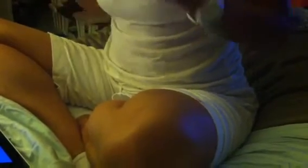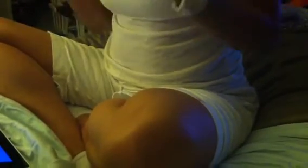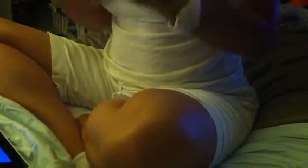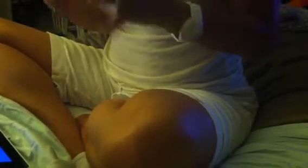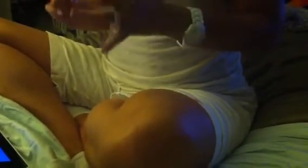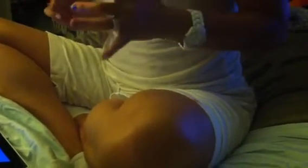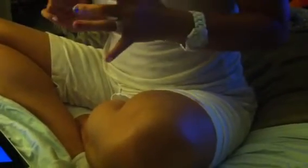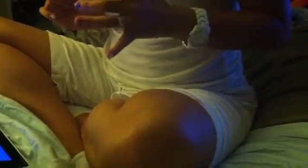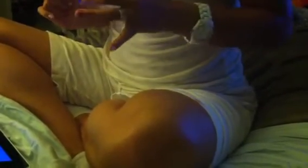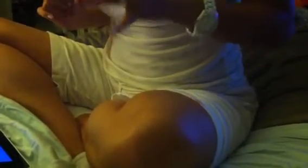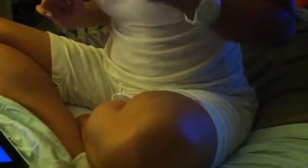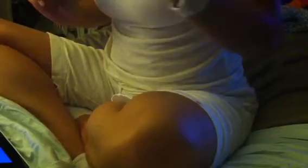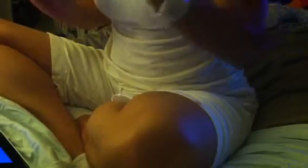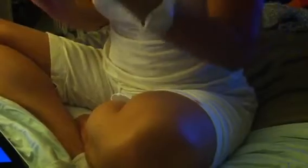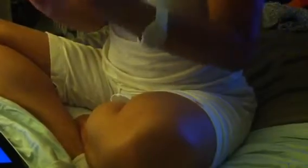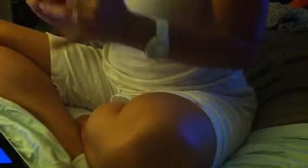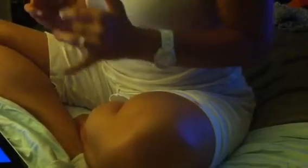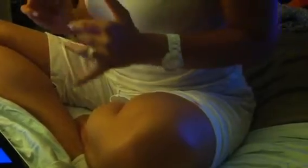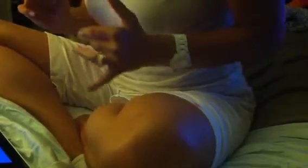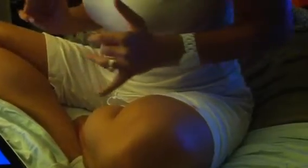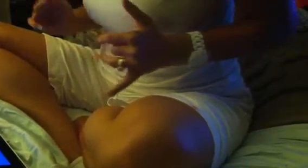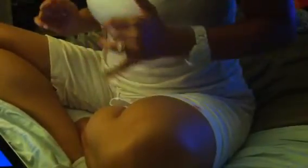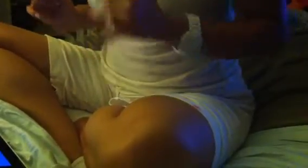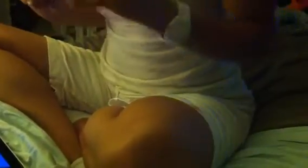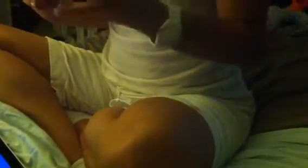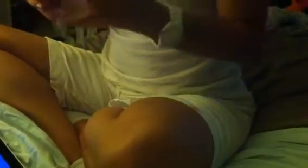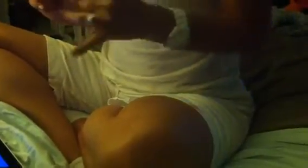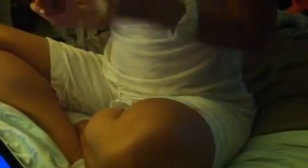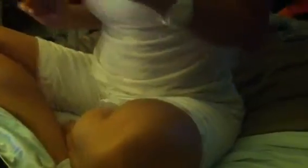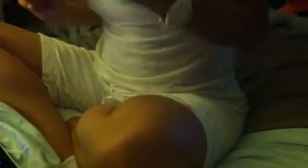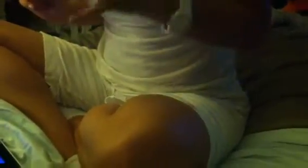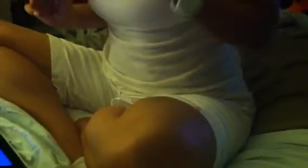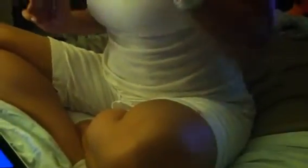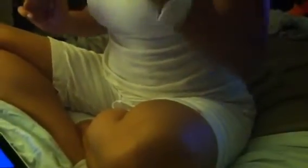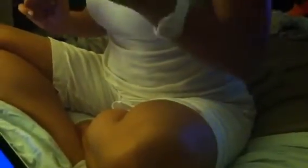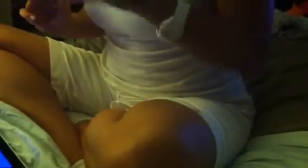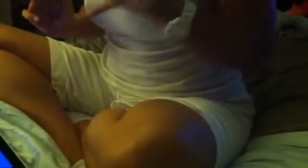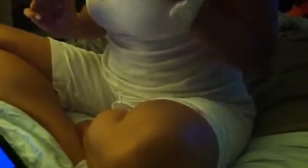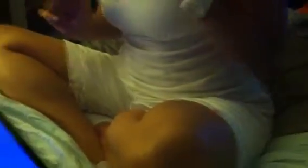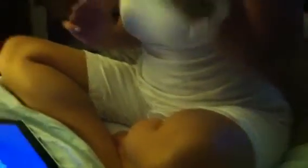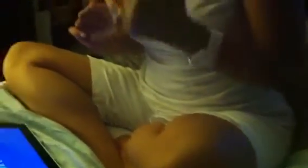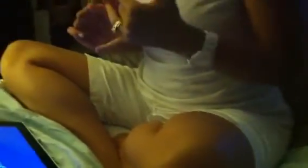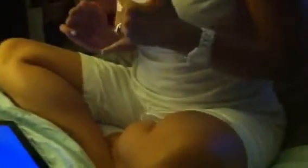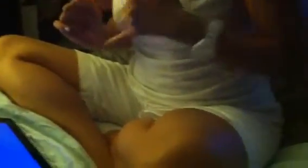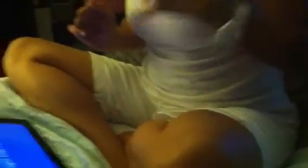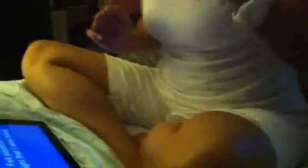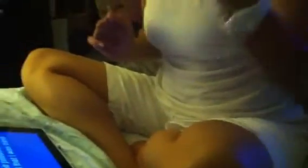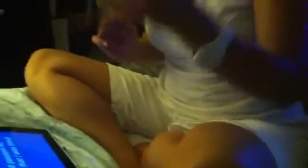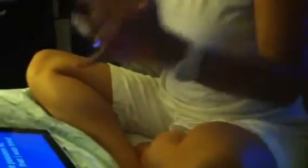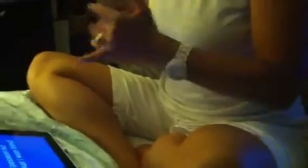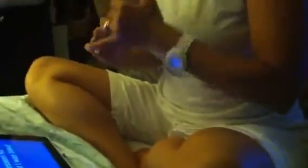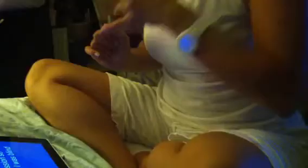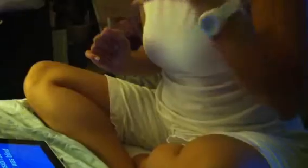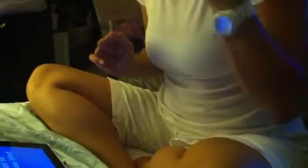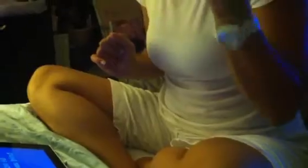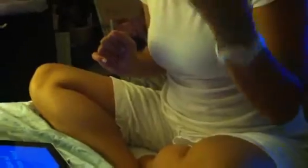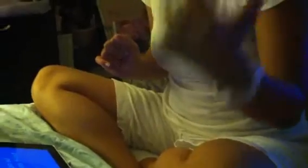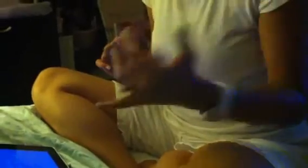I felt passion so bright that I was blind.